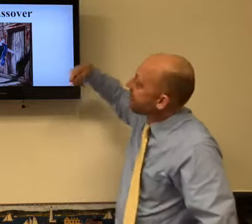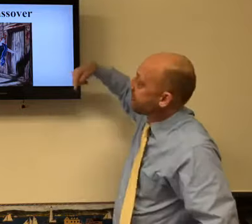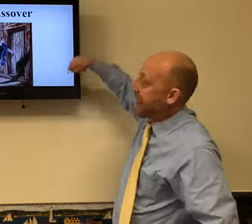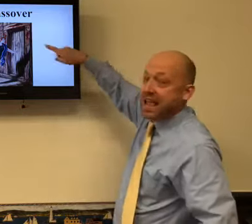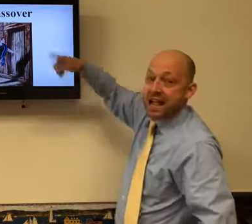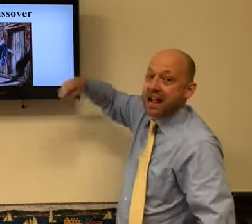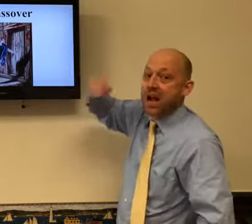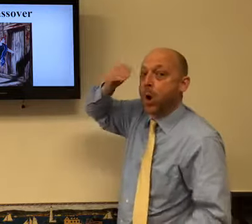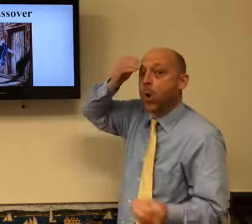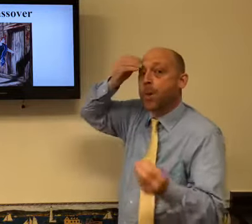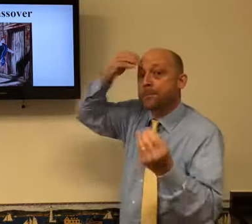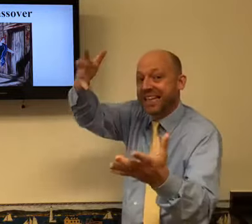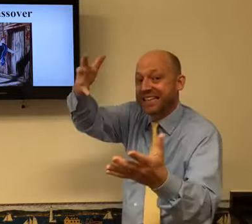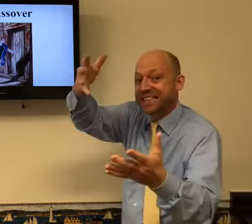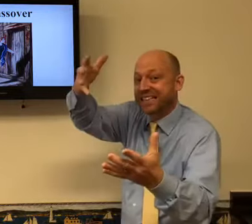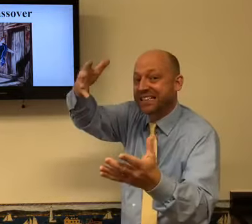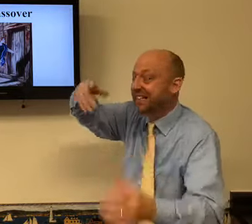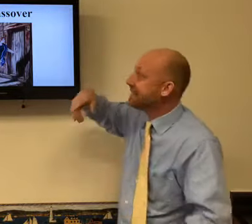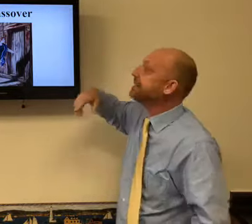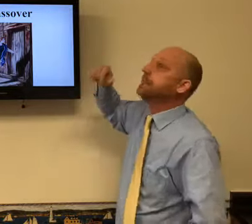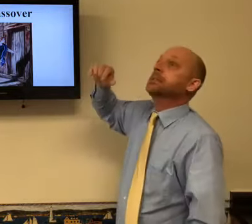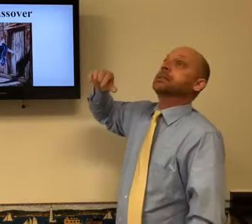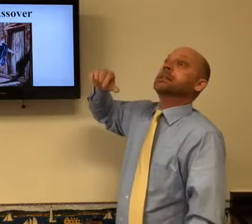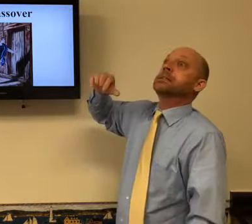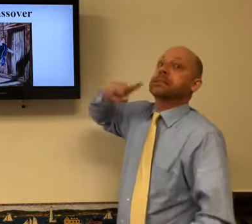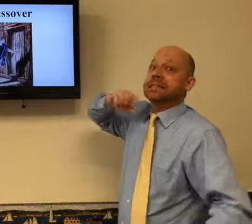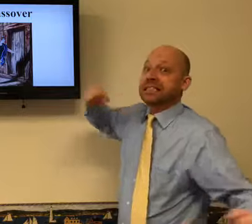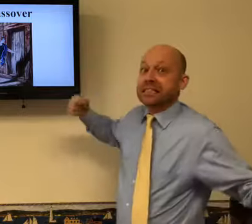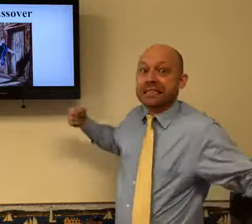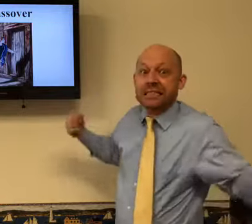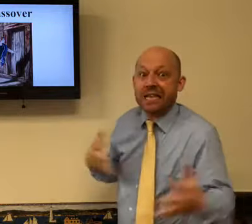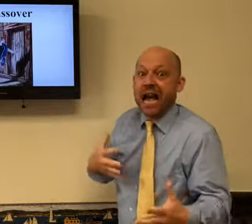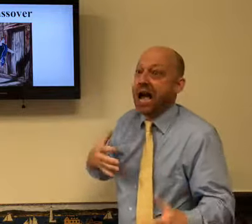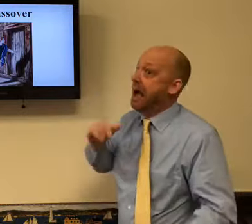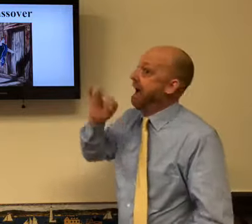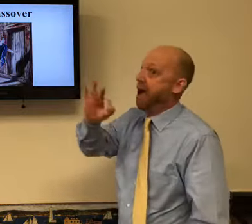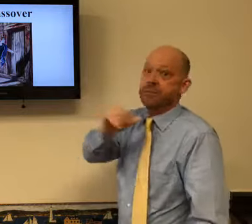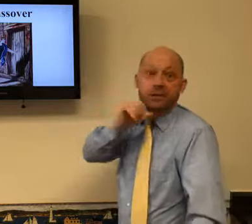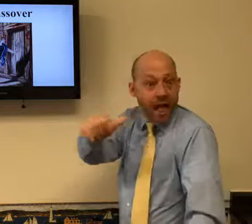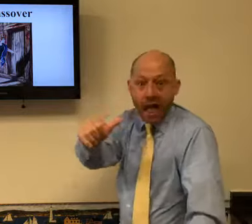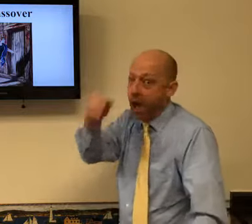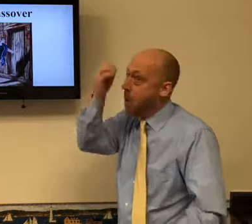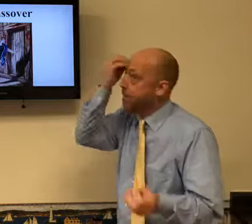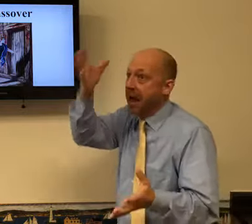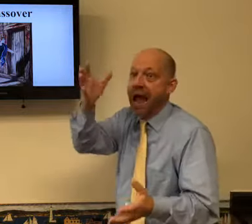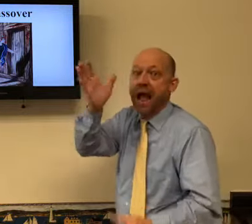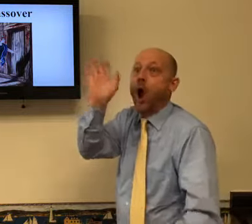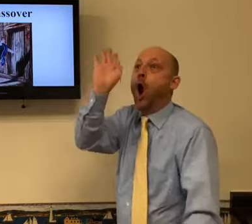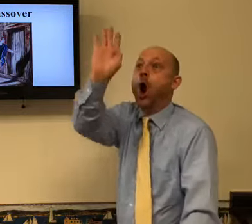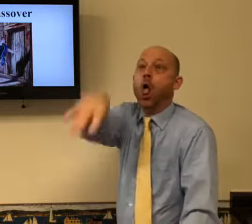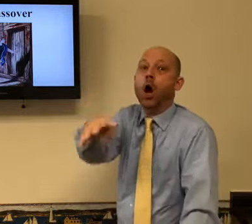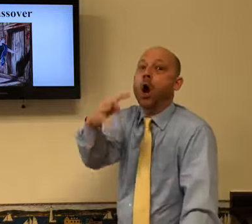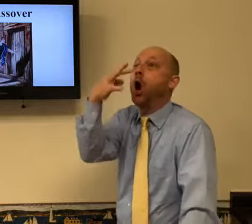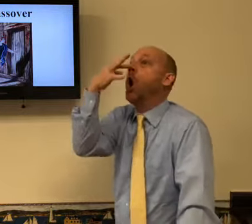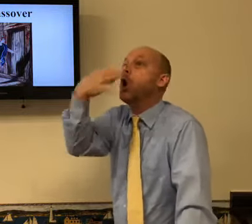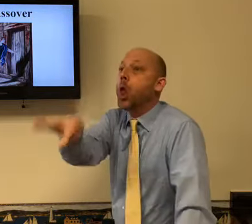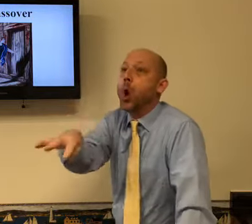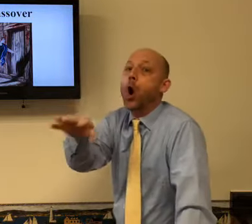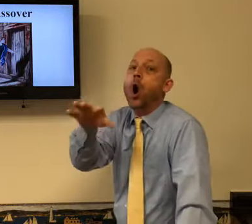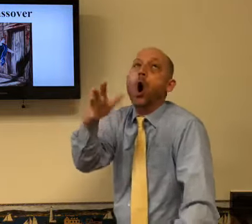blood on the post, he would cross, he would pass that doorway because they had obeyed.